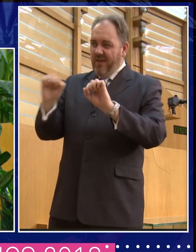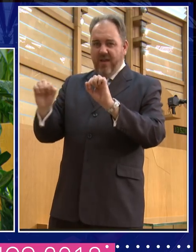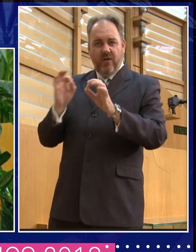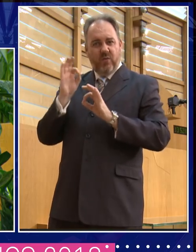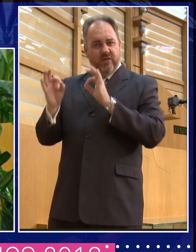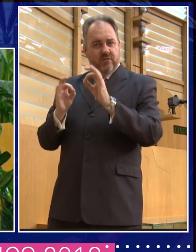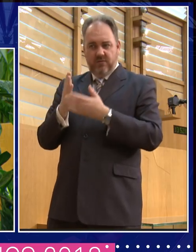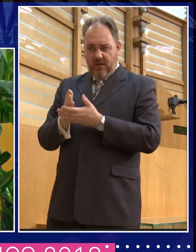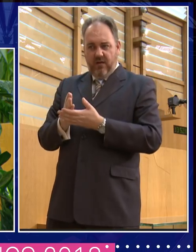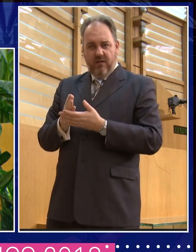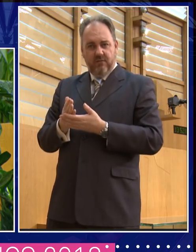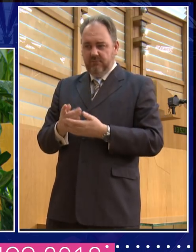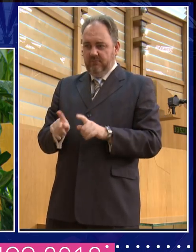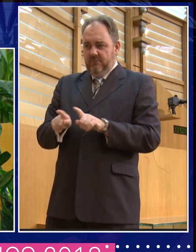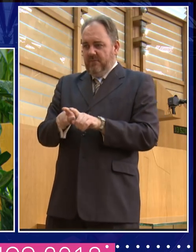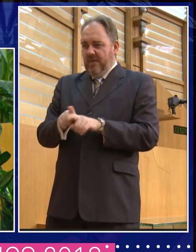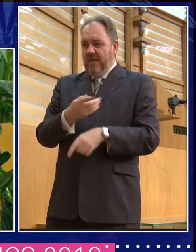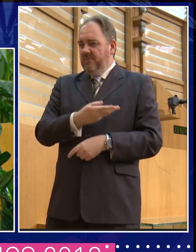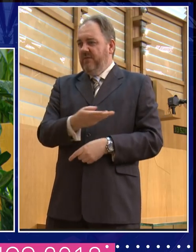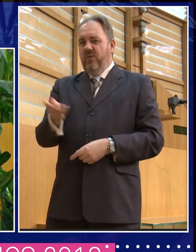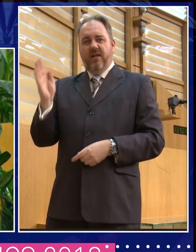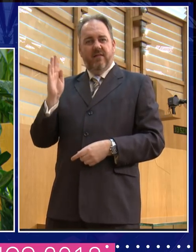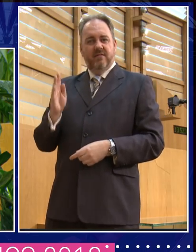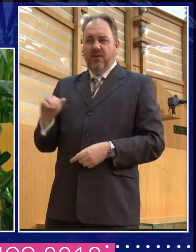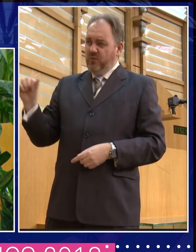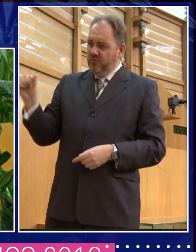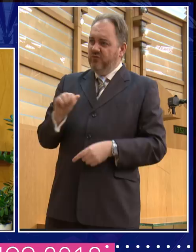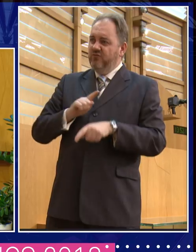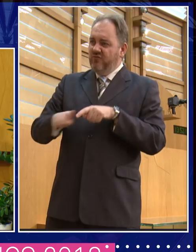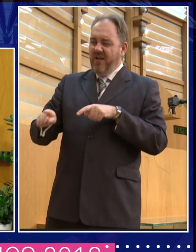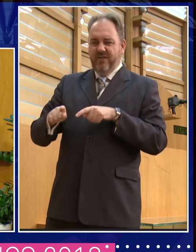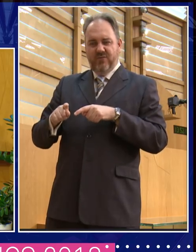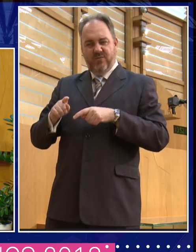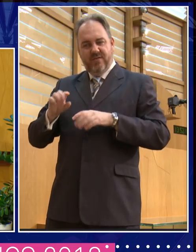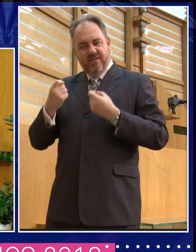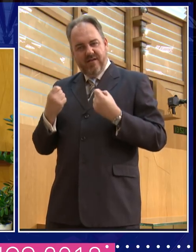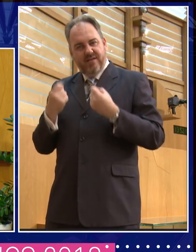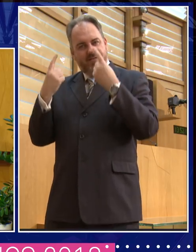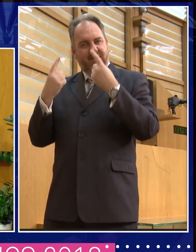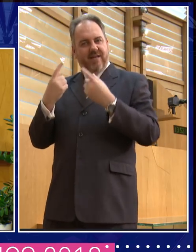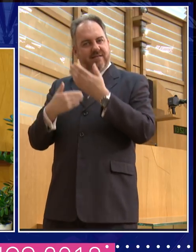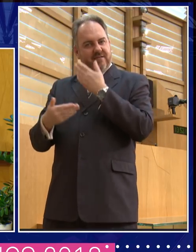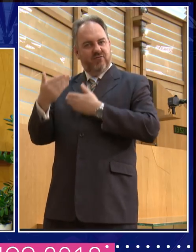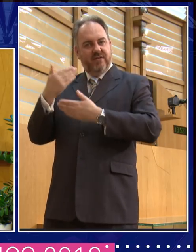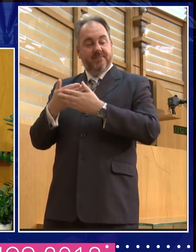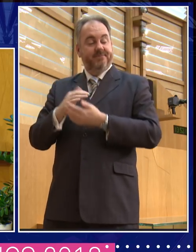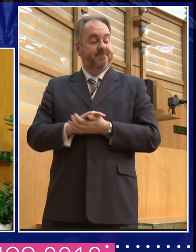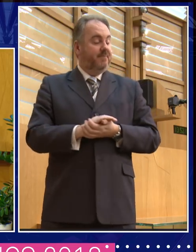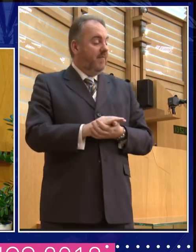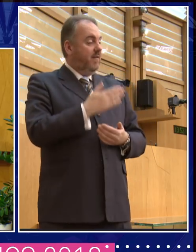questions are largely, you the right ones, and they can have a go answering them. So I'm struck, and we'll return to some of these